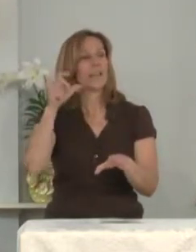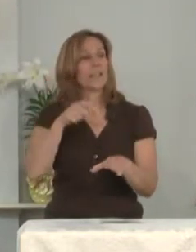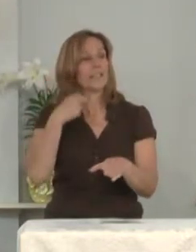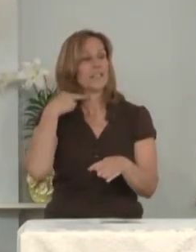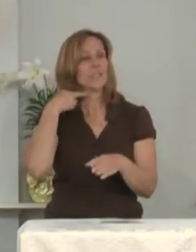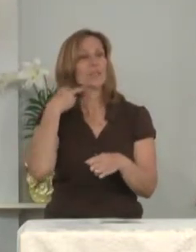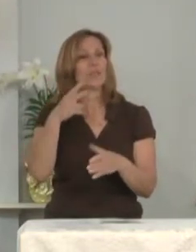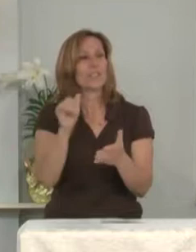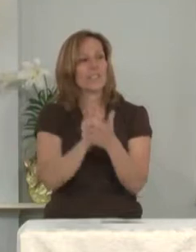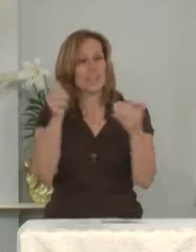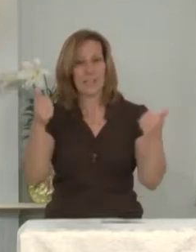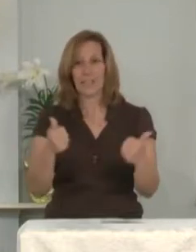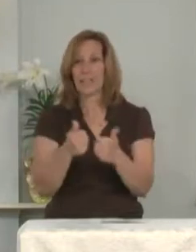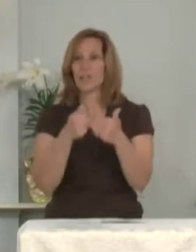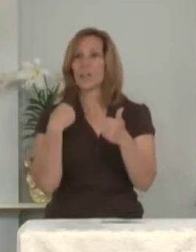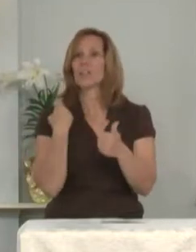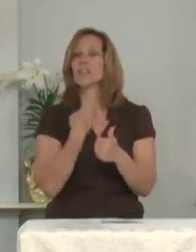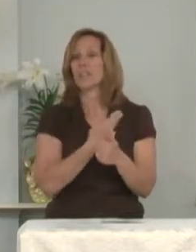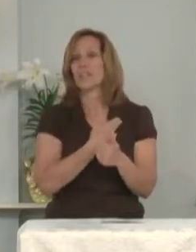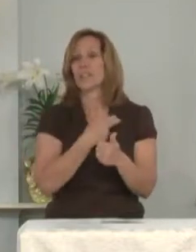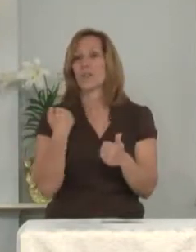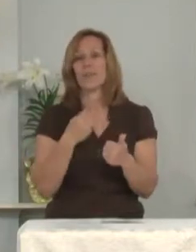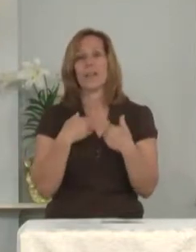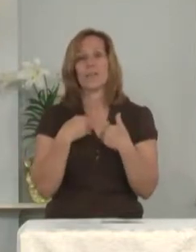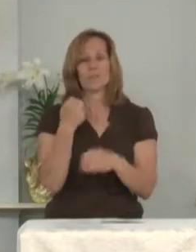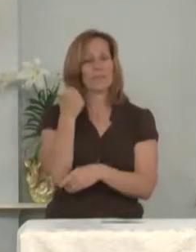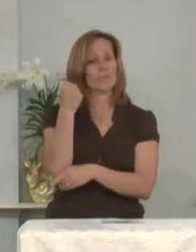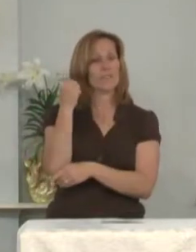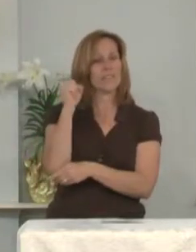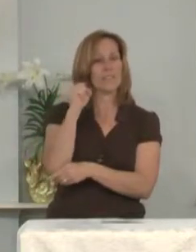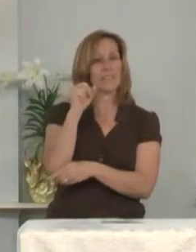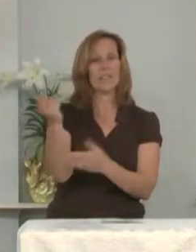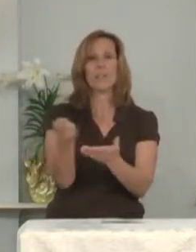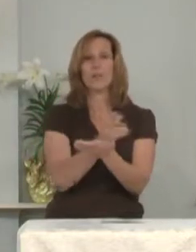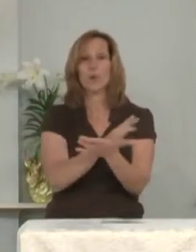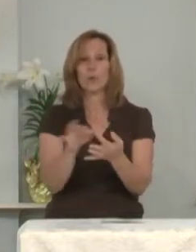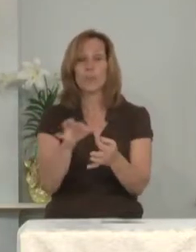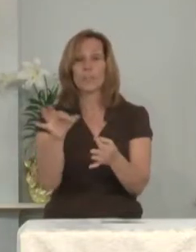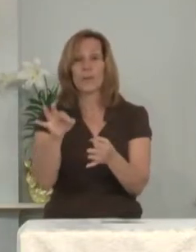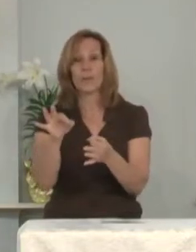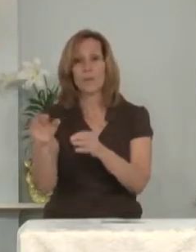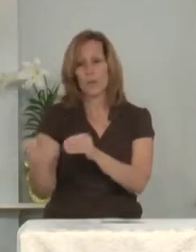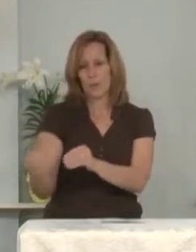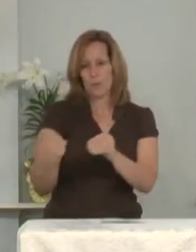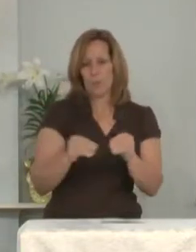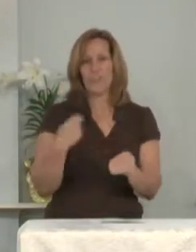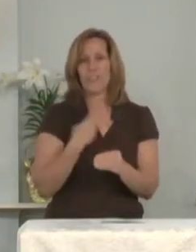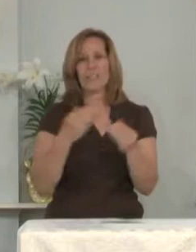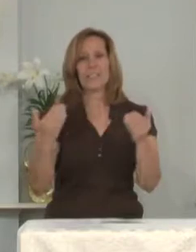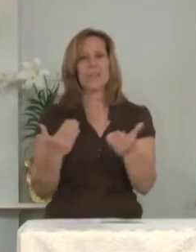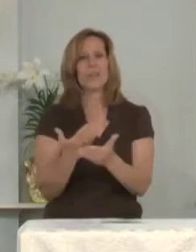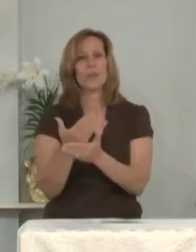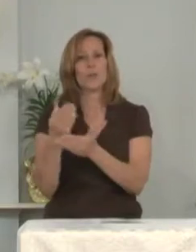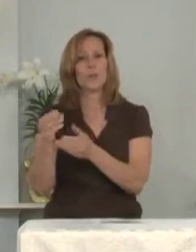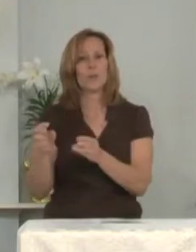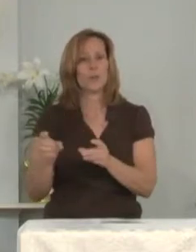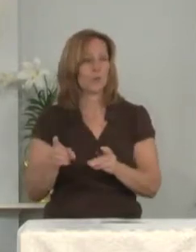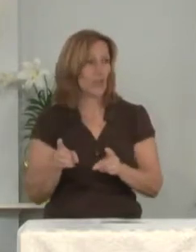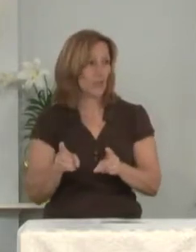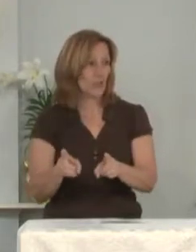voices that challenge us. We have resisted the Holy Spirit moving us in new directions.